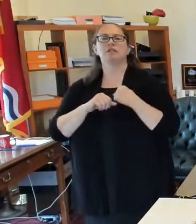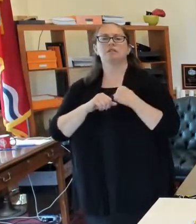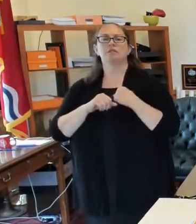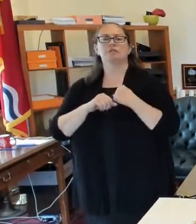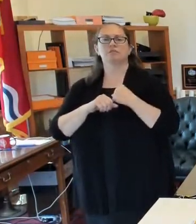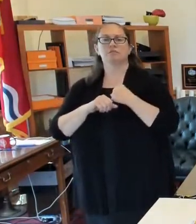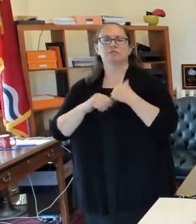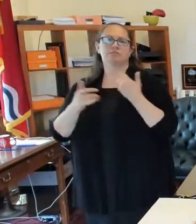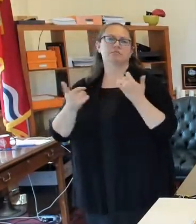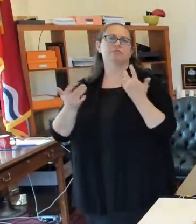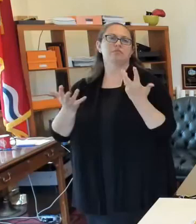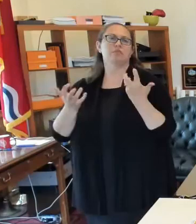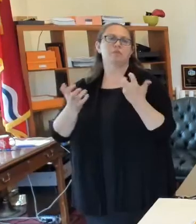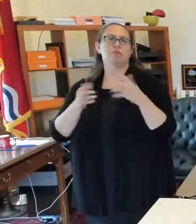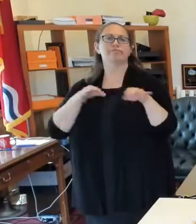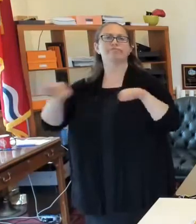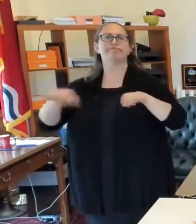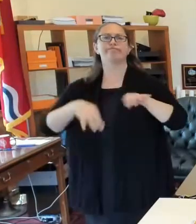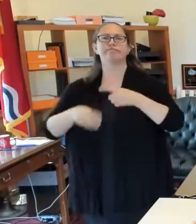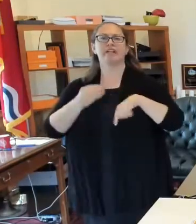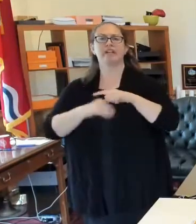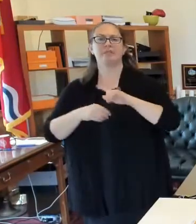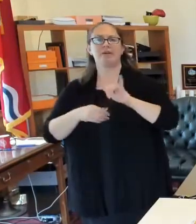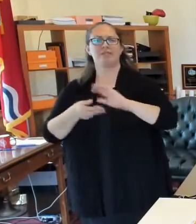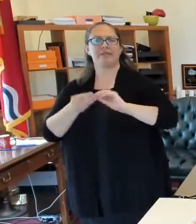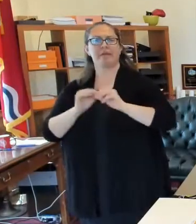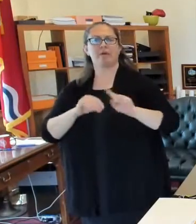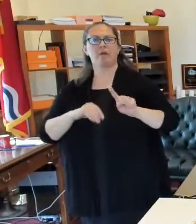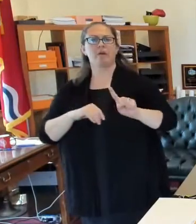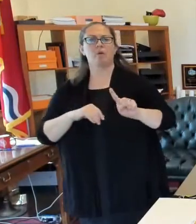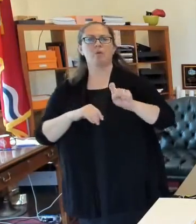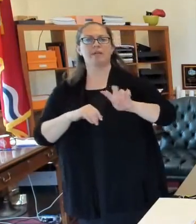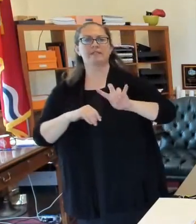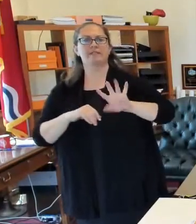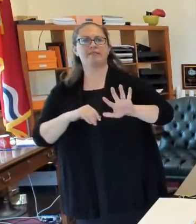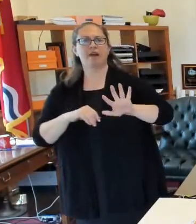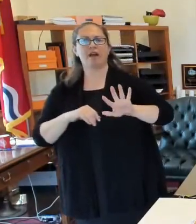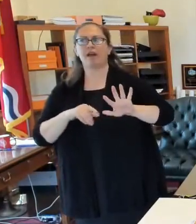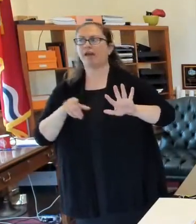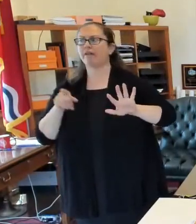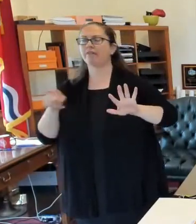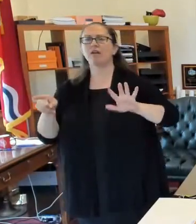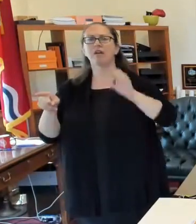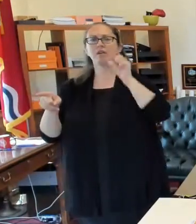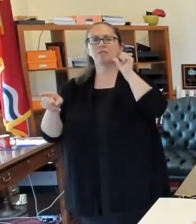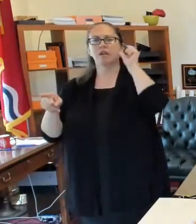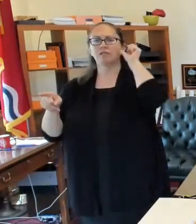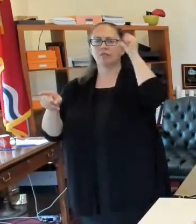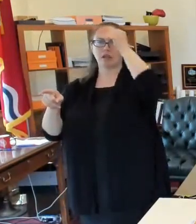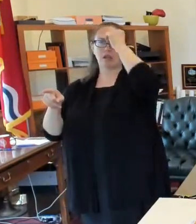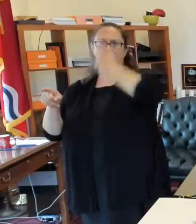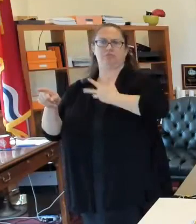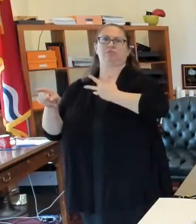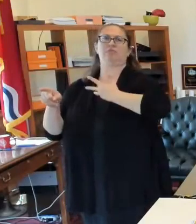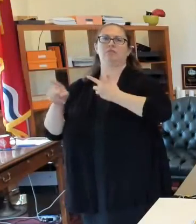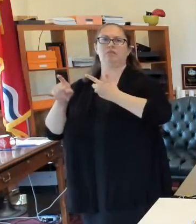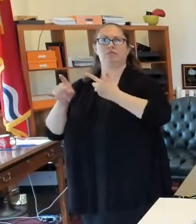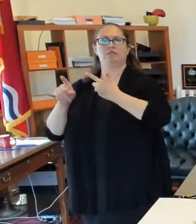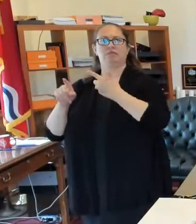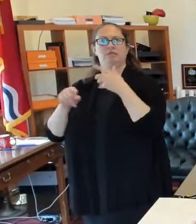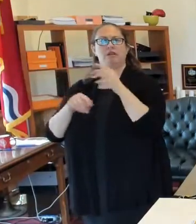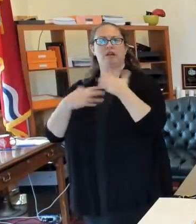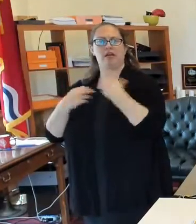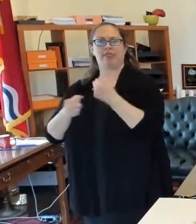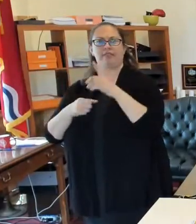It's 175 cases that were reported to our health department yesterday. You